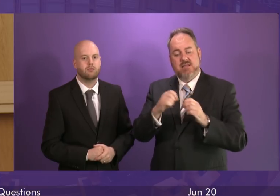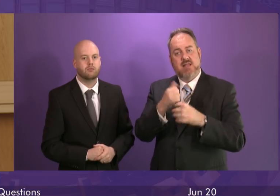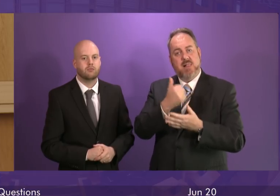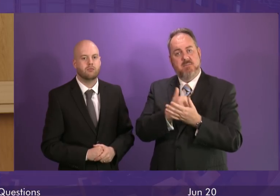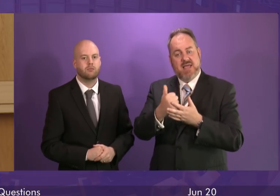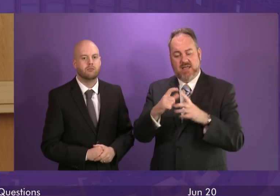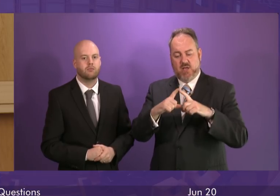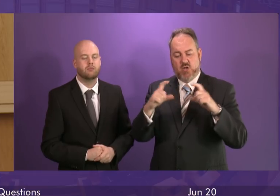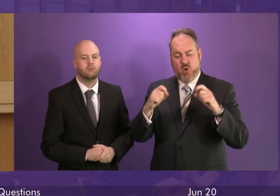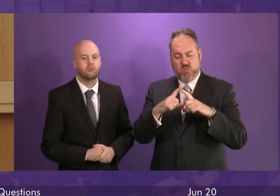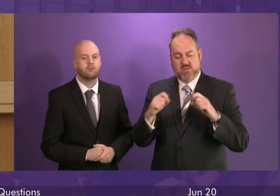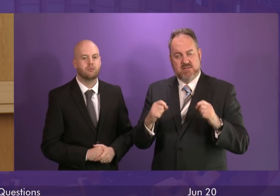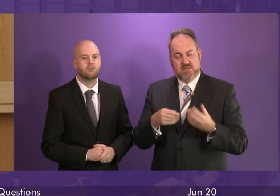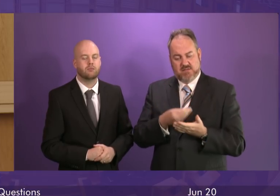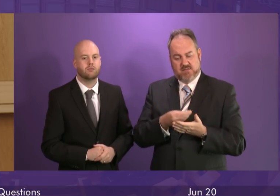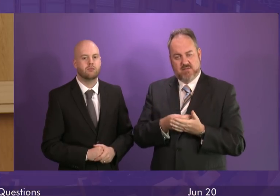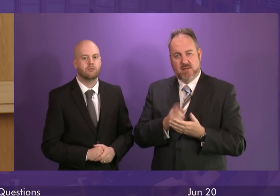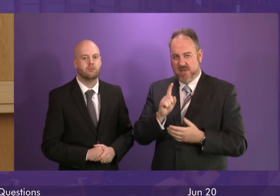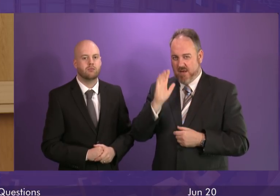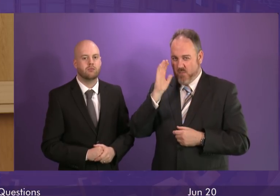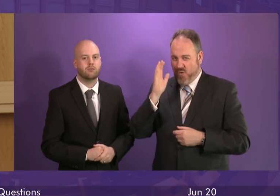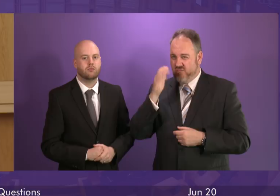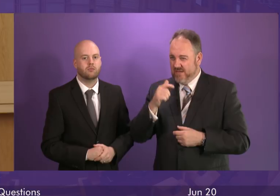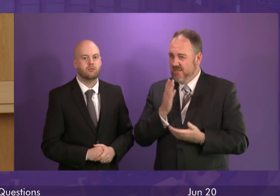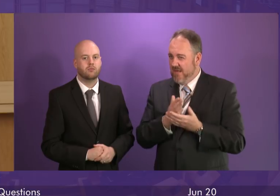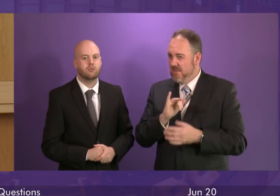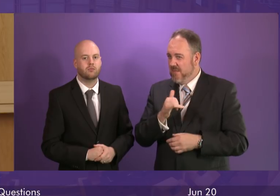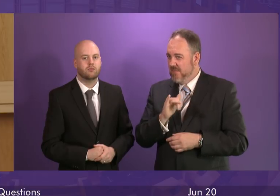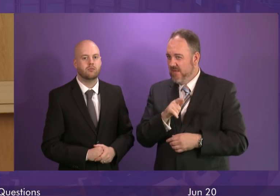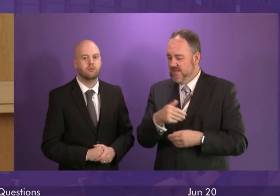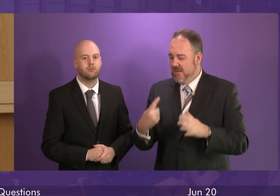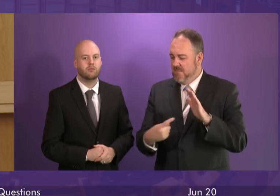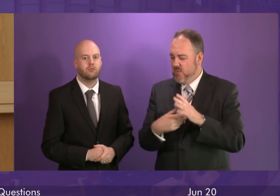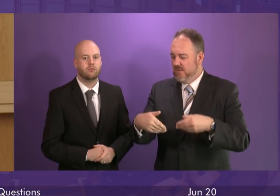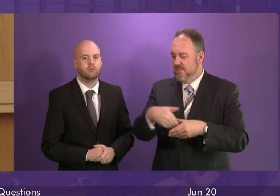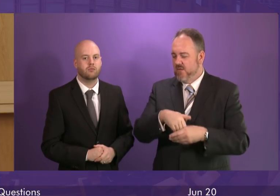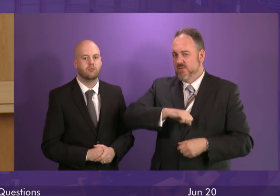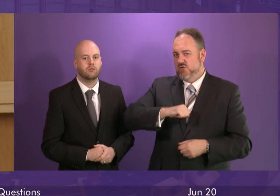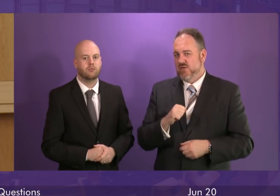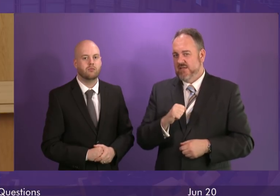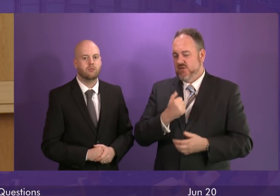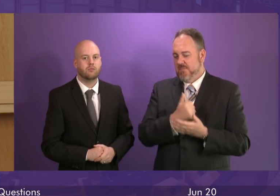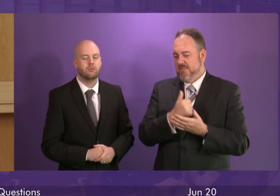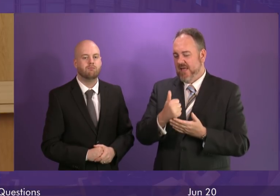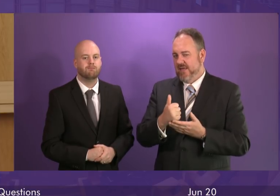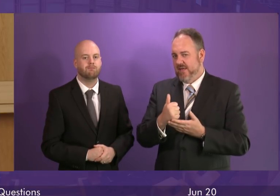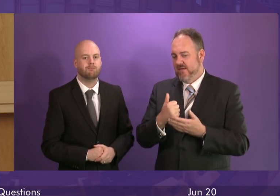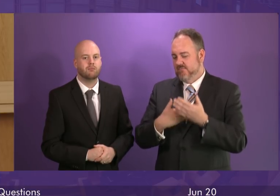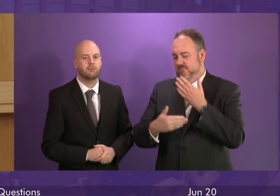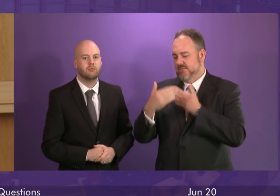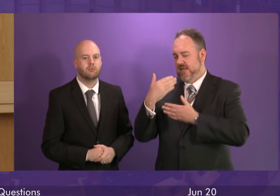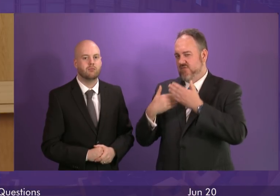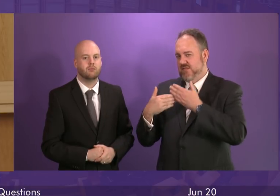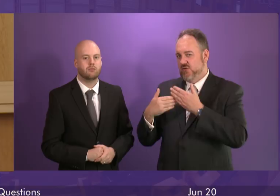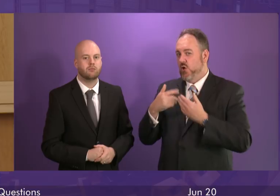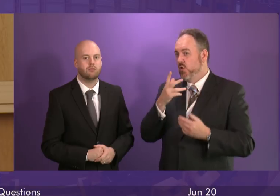despite the rebrand is she as worried as I am that this important part of Scottish banking heritage could well be under threat